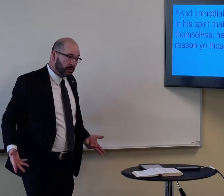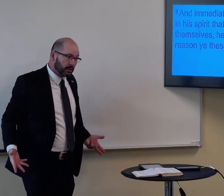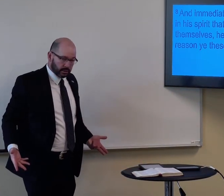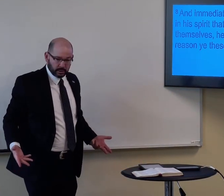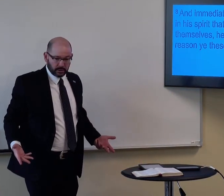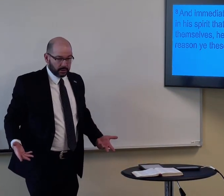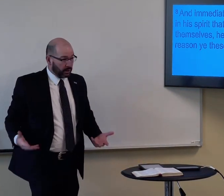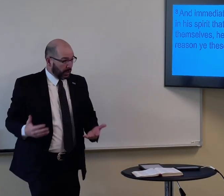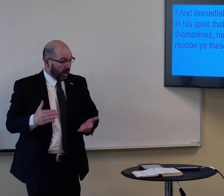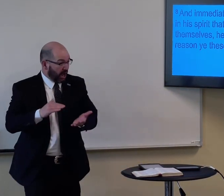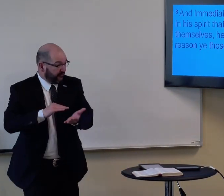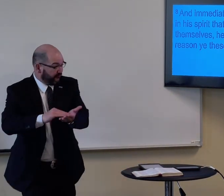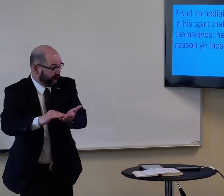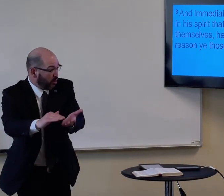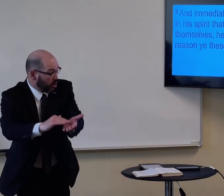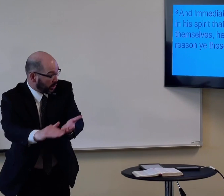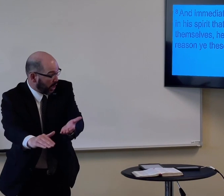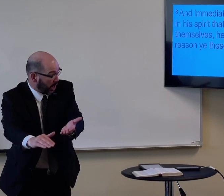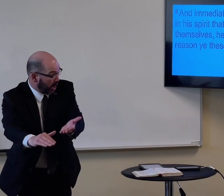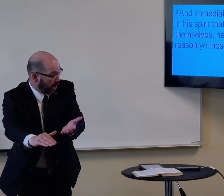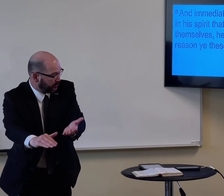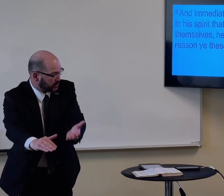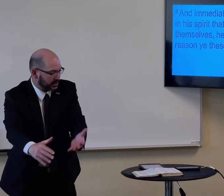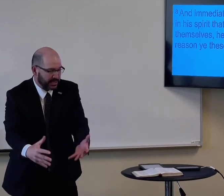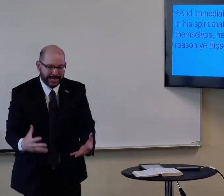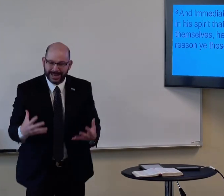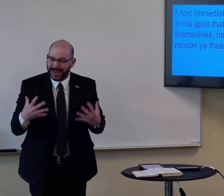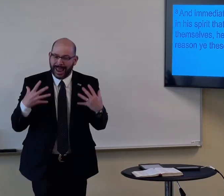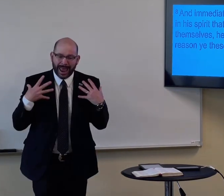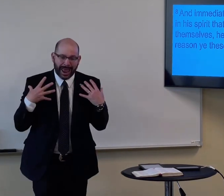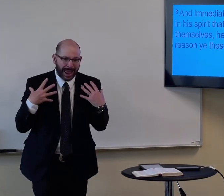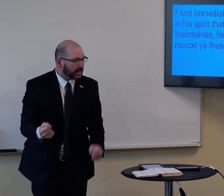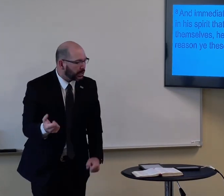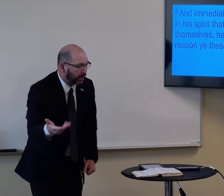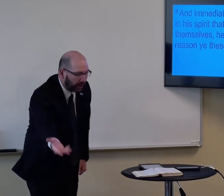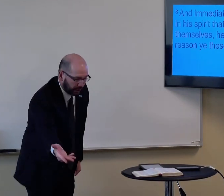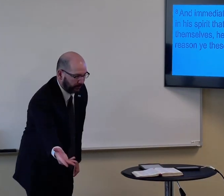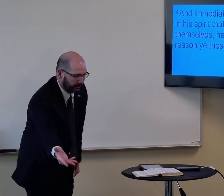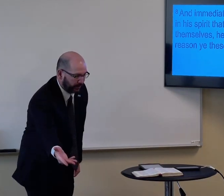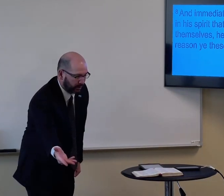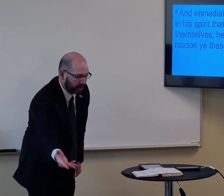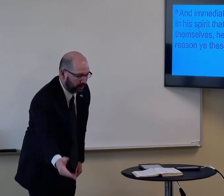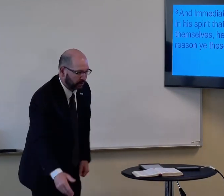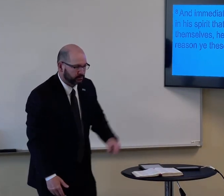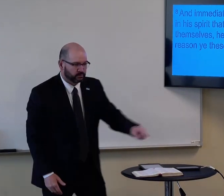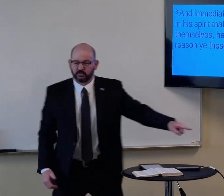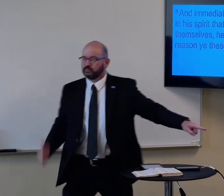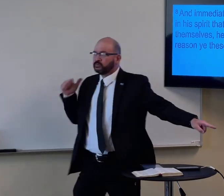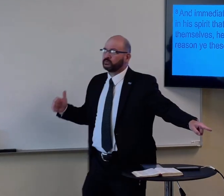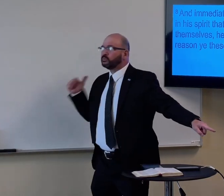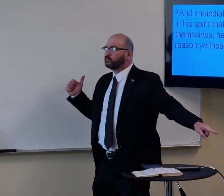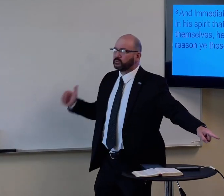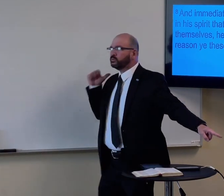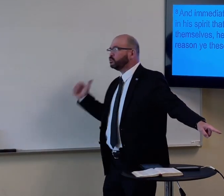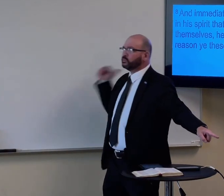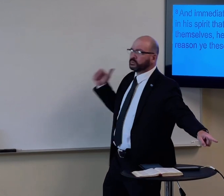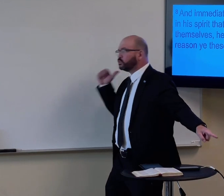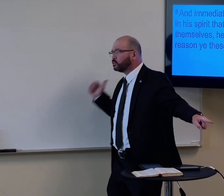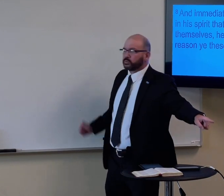to prove to you, I am who I say I am, yes, forgiven their sins, and I'm going to heal them. And yet, they